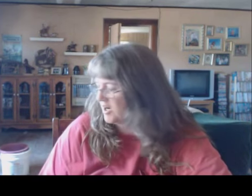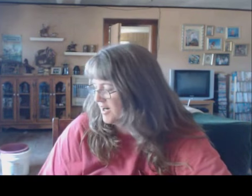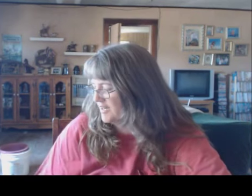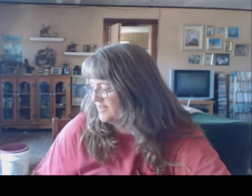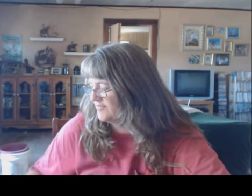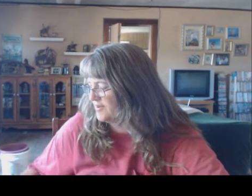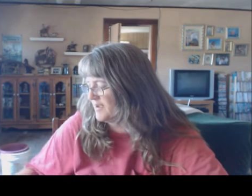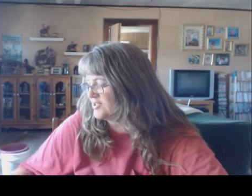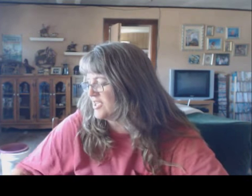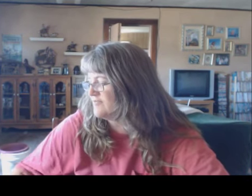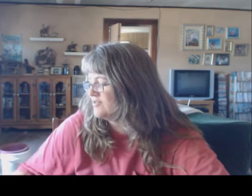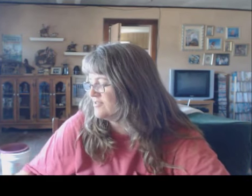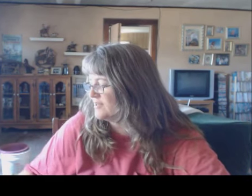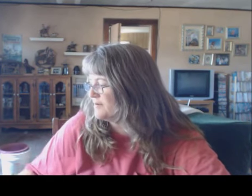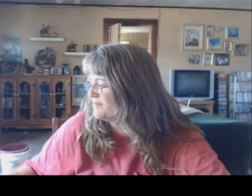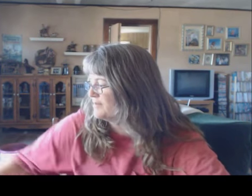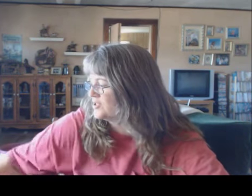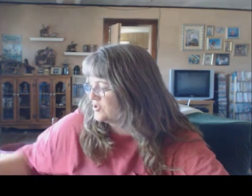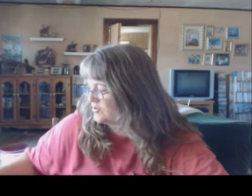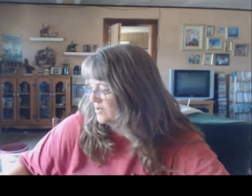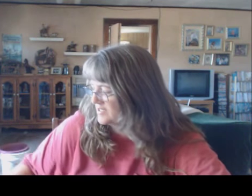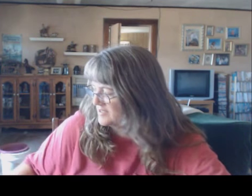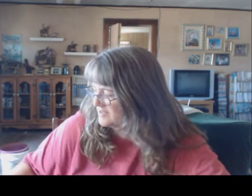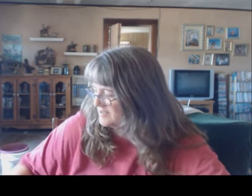Alright, in the farmhouse. me get you put stuff.